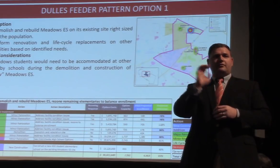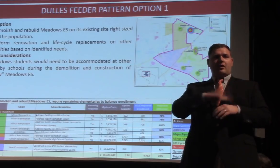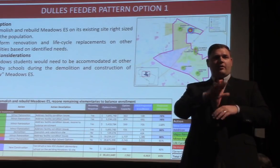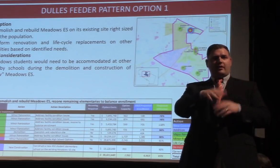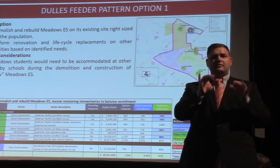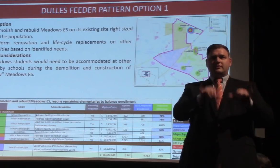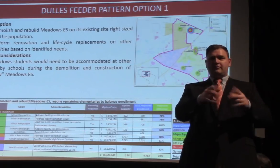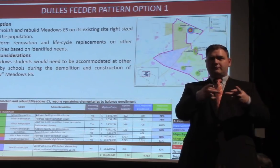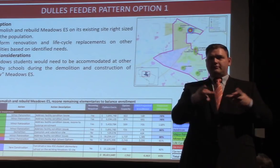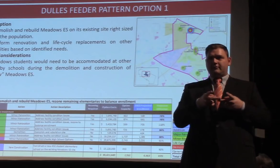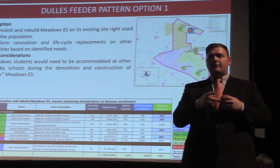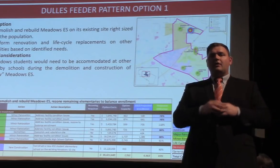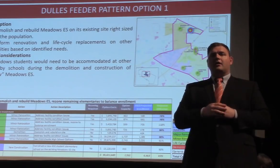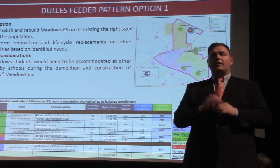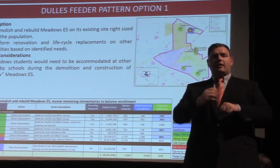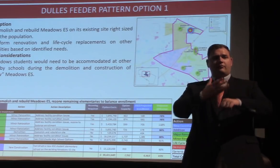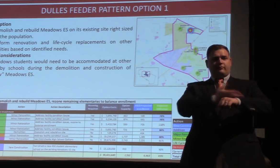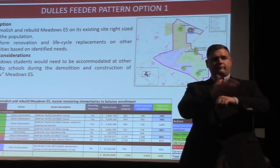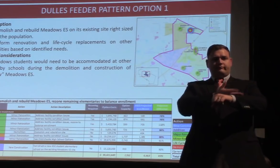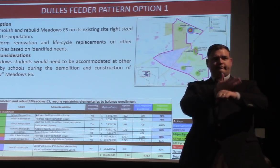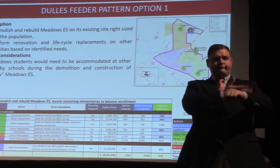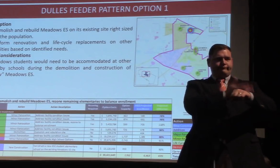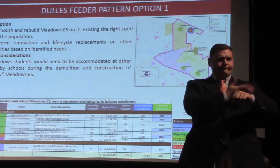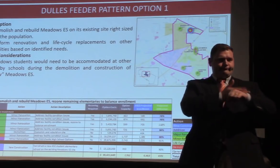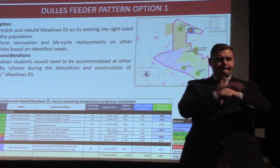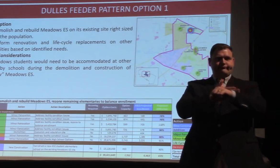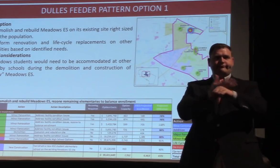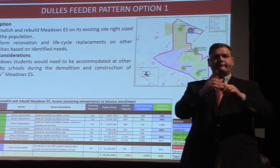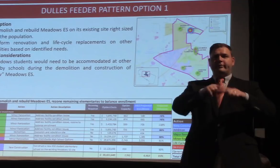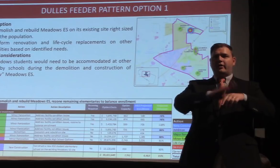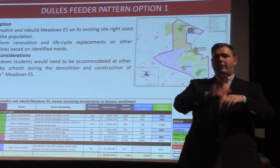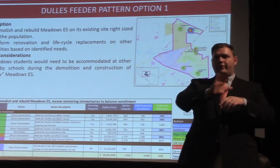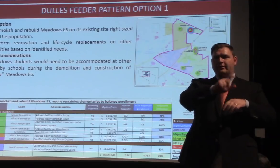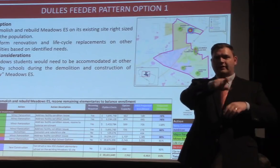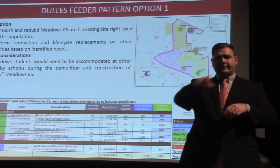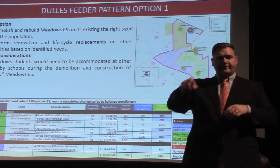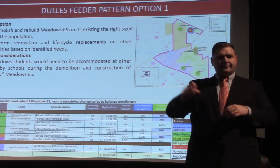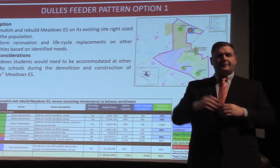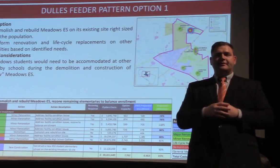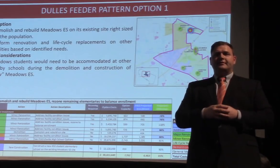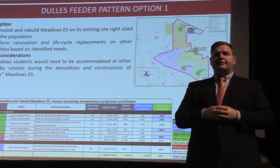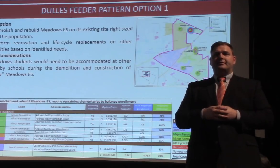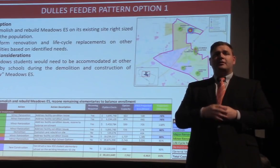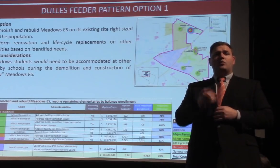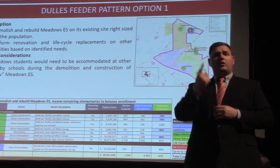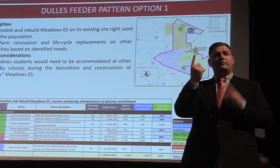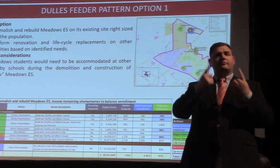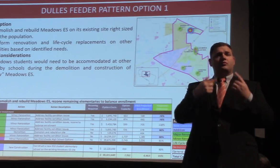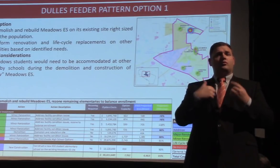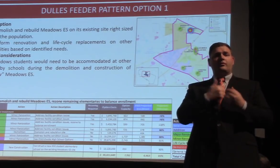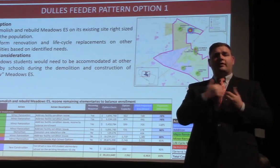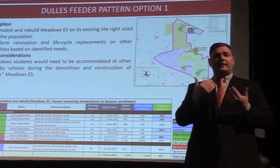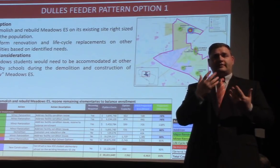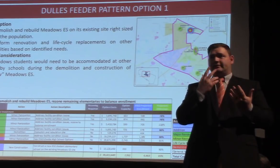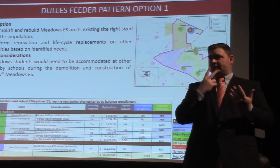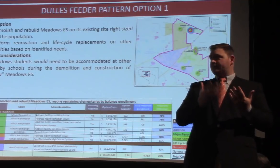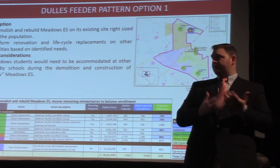Perform renovation and lifecycle replacements on the other facilities based on needs. One of the considerations that we have here is that the